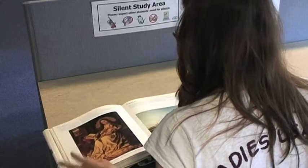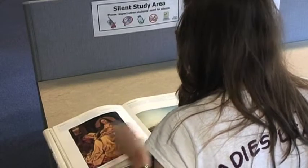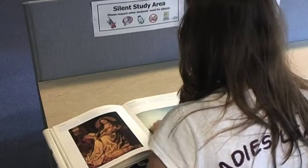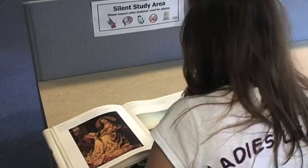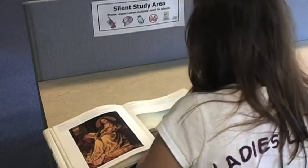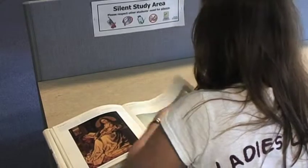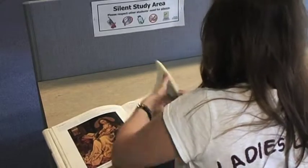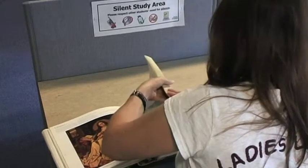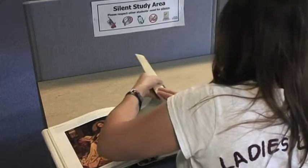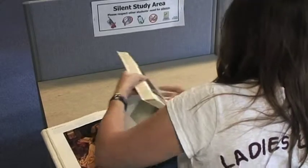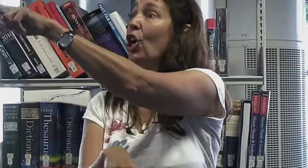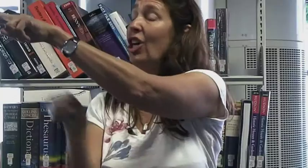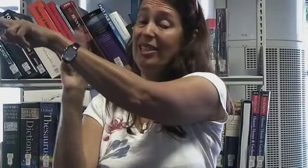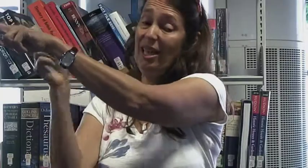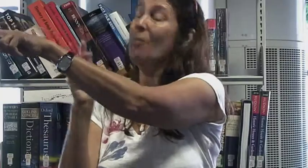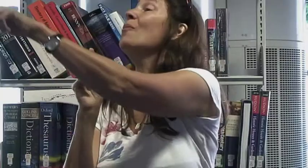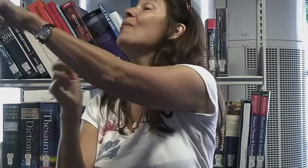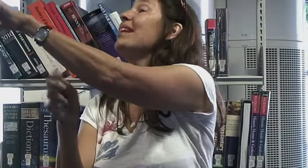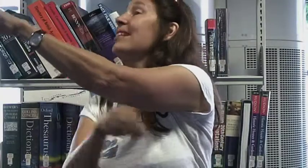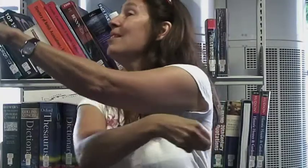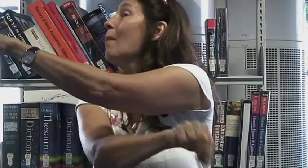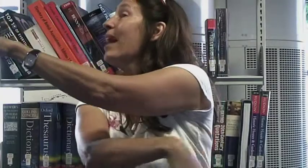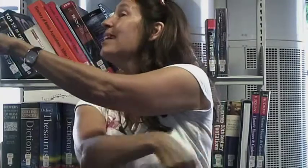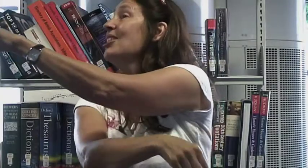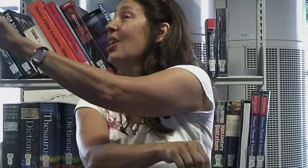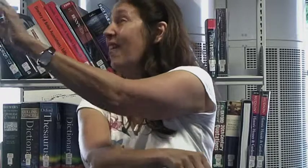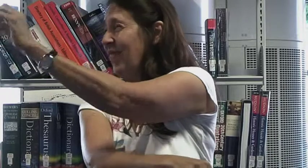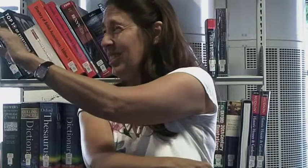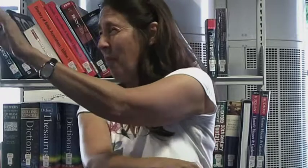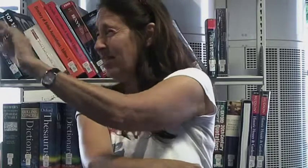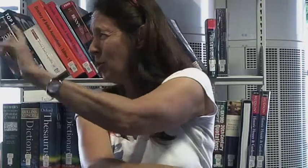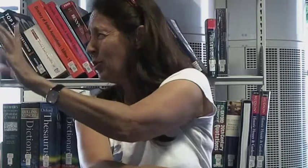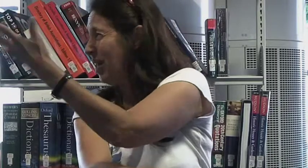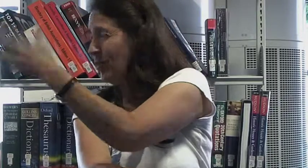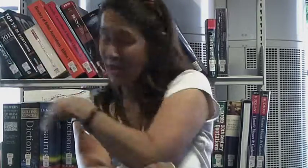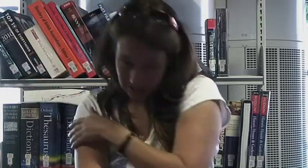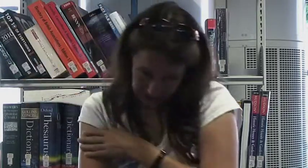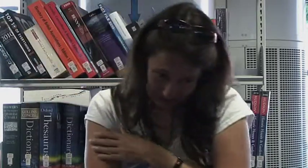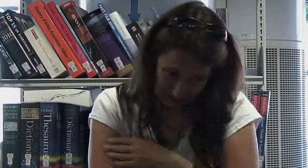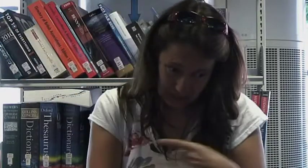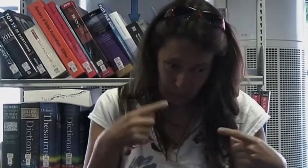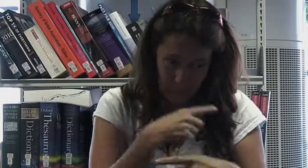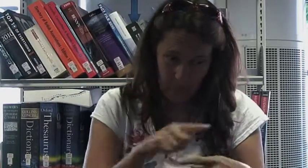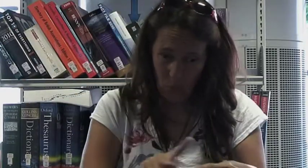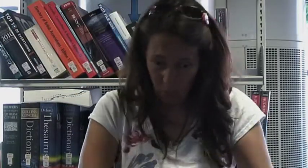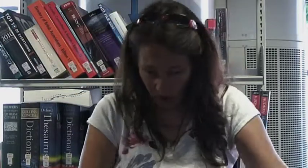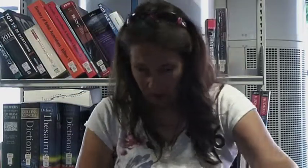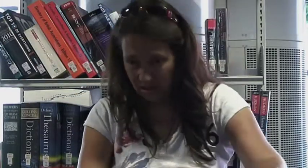Because the problem we have is the teacher looks down when she's painting and I have to keep looking up to see what's going on.